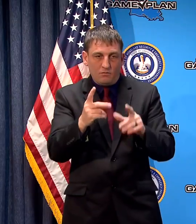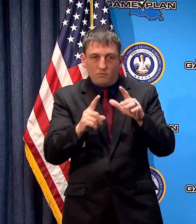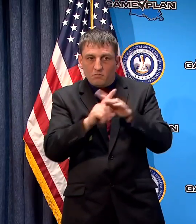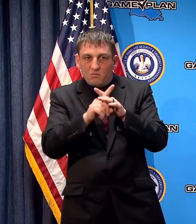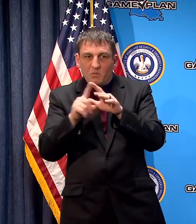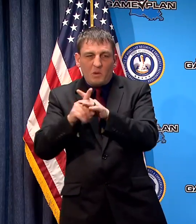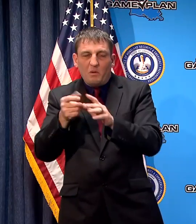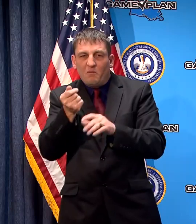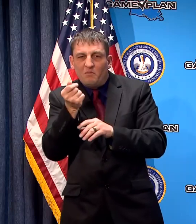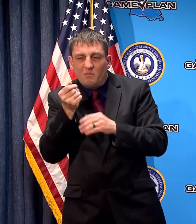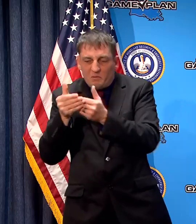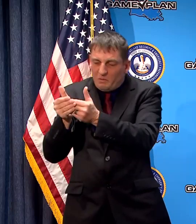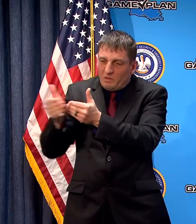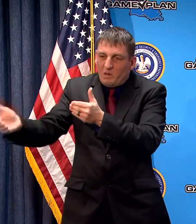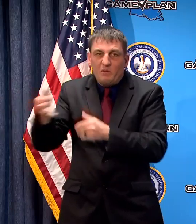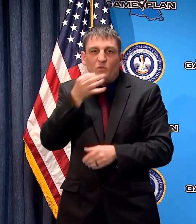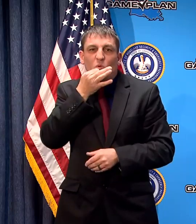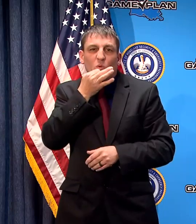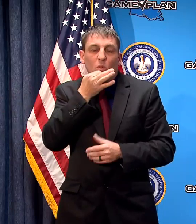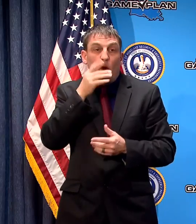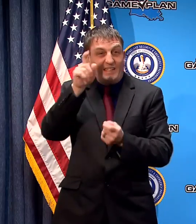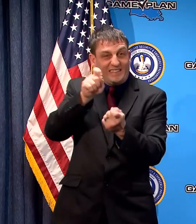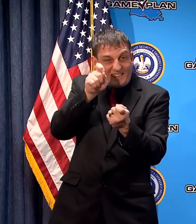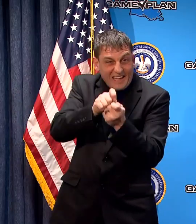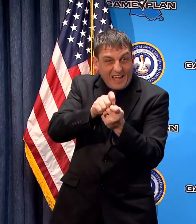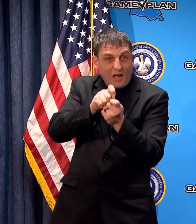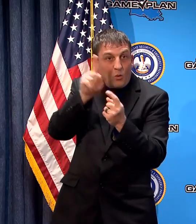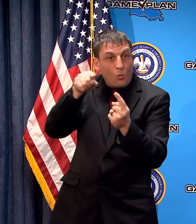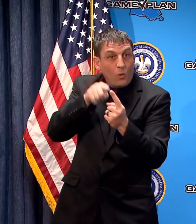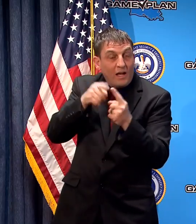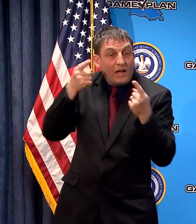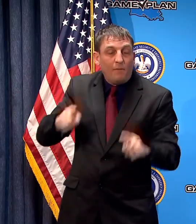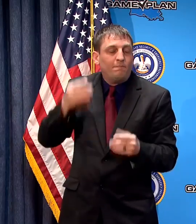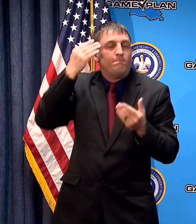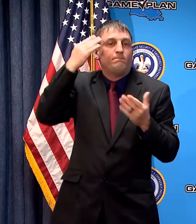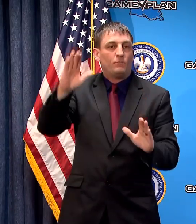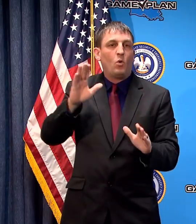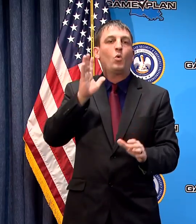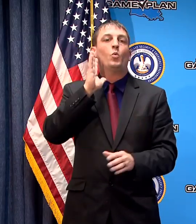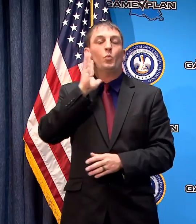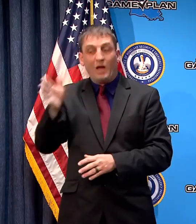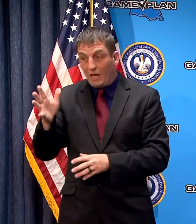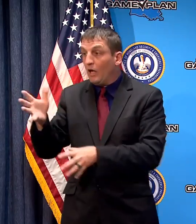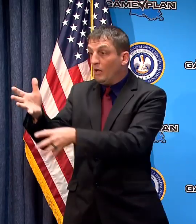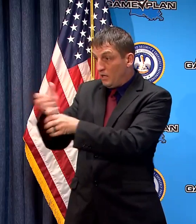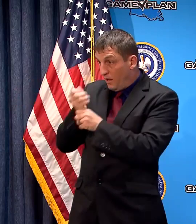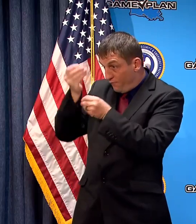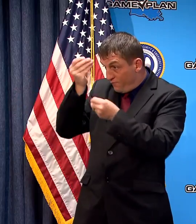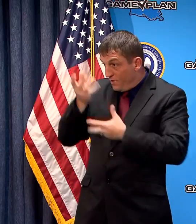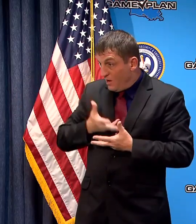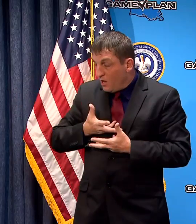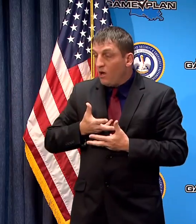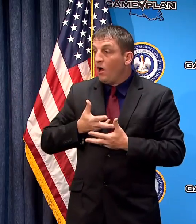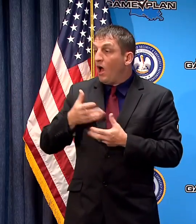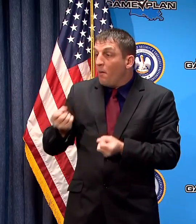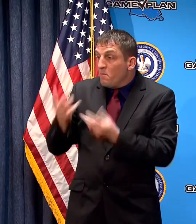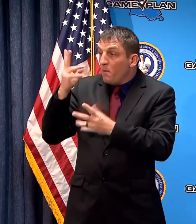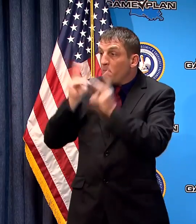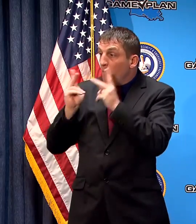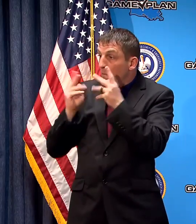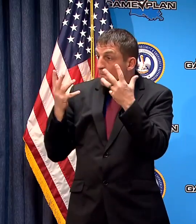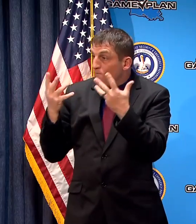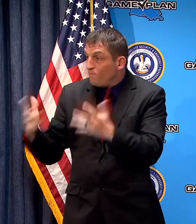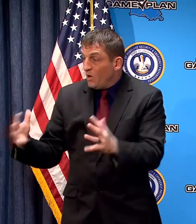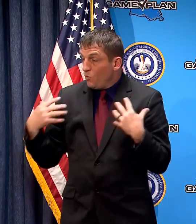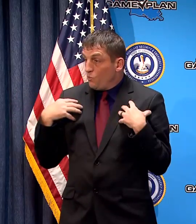the coming days I don't know exactly when we will start telling you as we're able to determine the exact number of people in Louisiana who